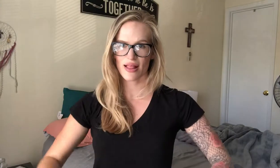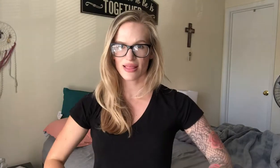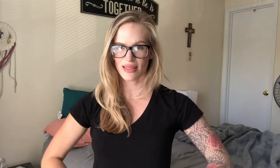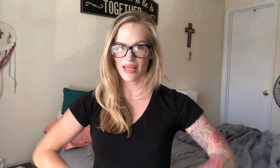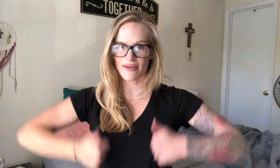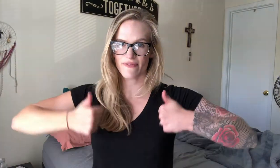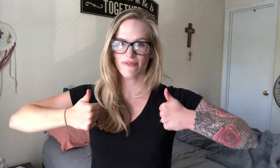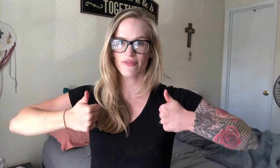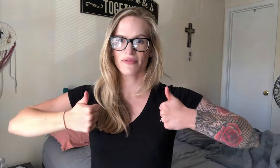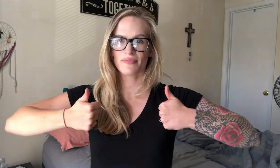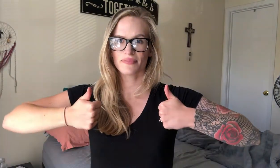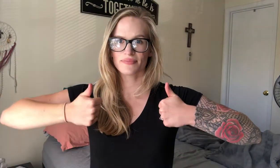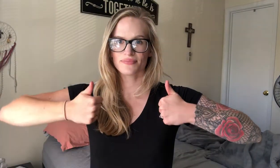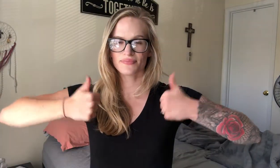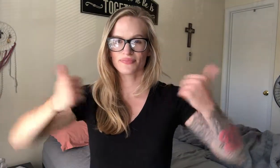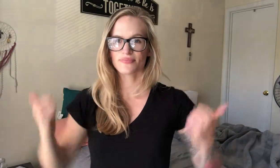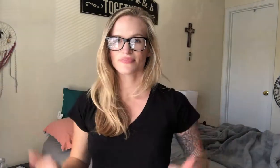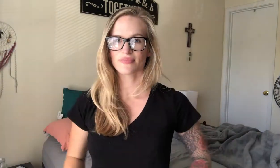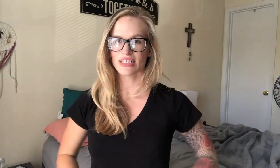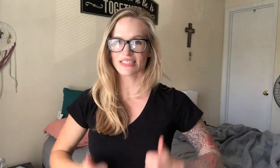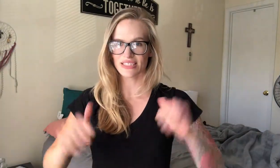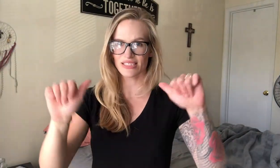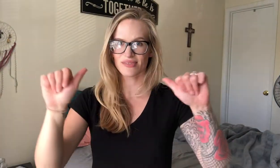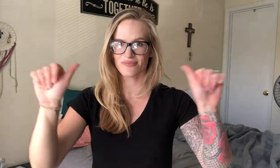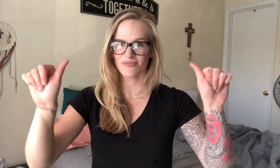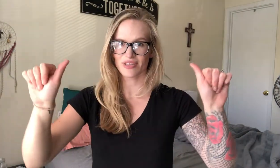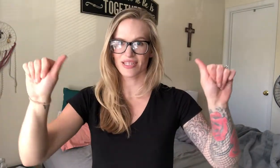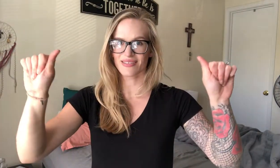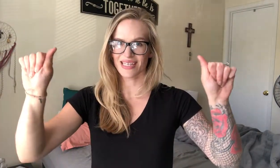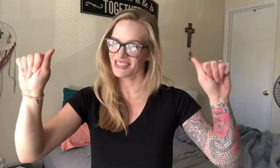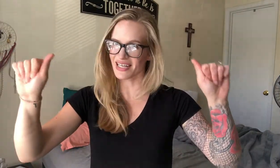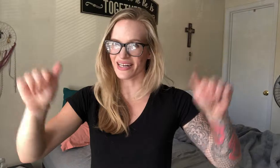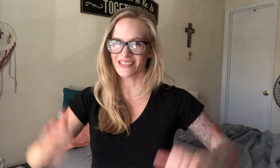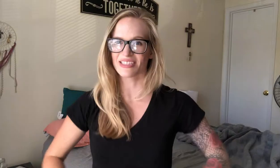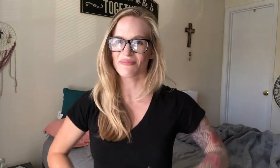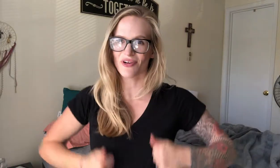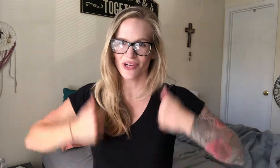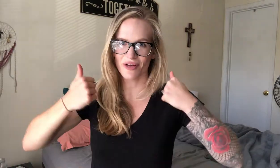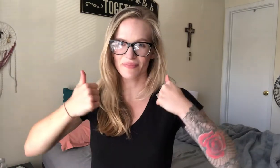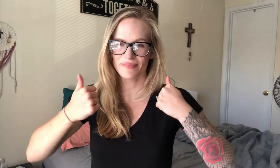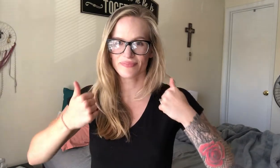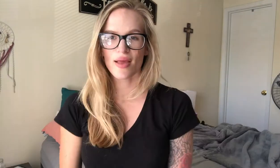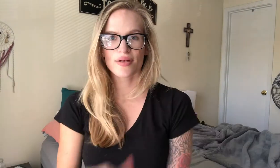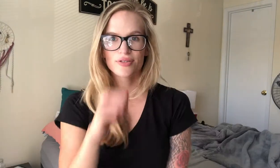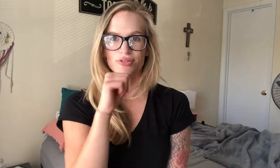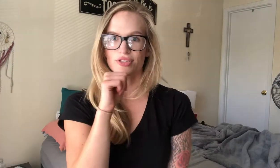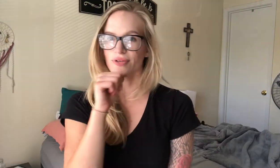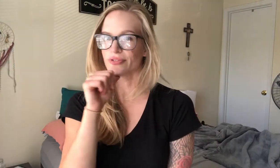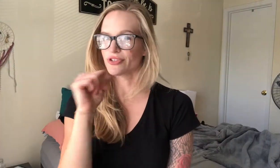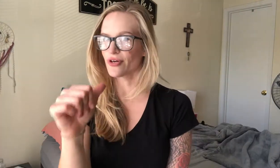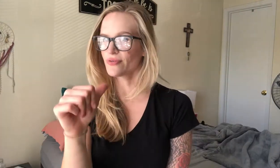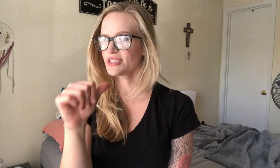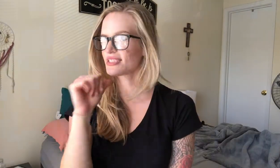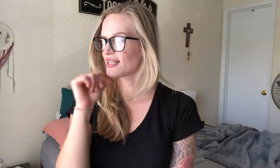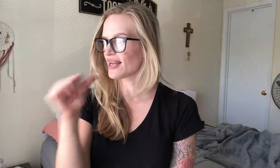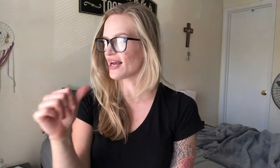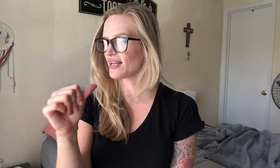Life. That's just like a 10 handshake going up. So don't not.